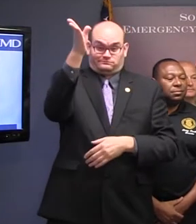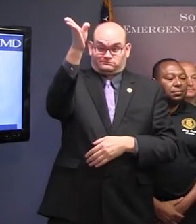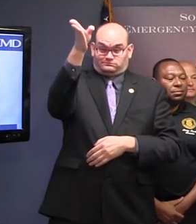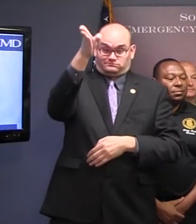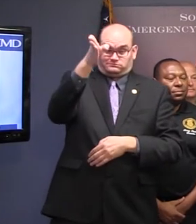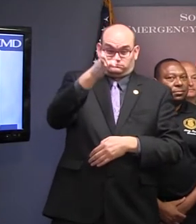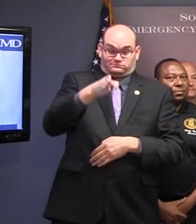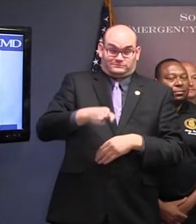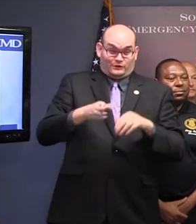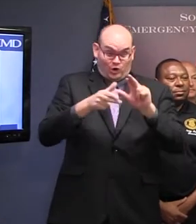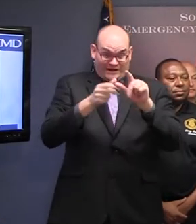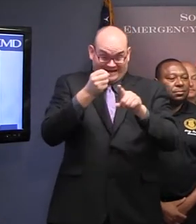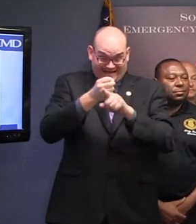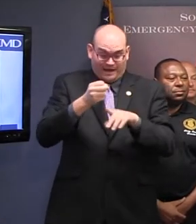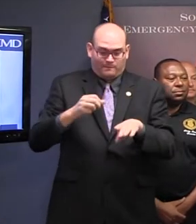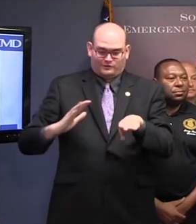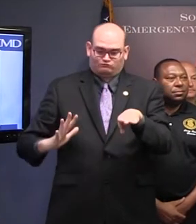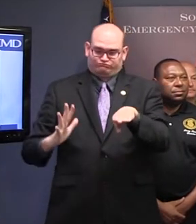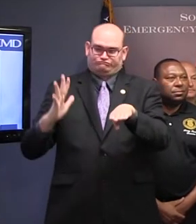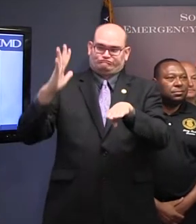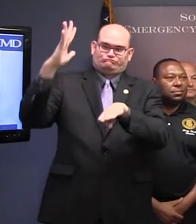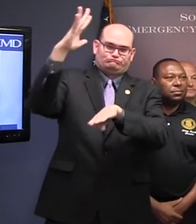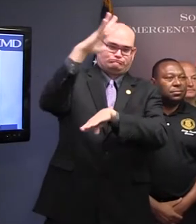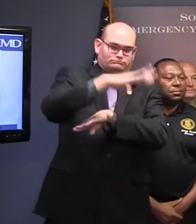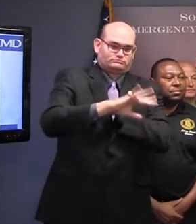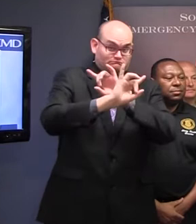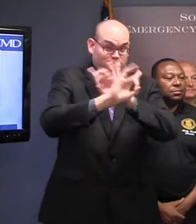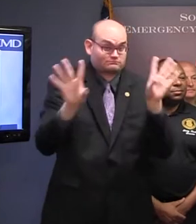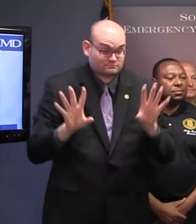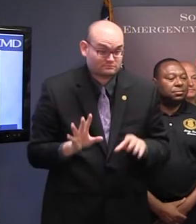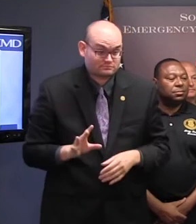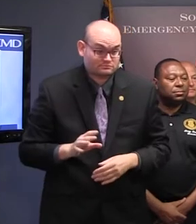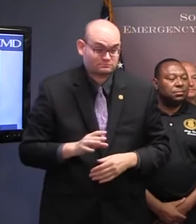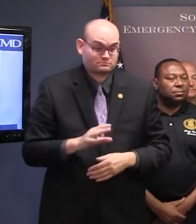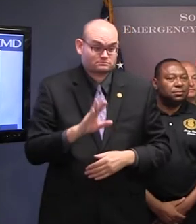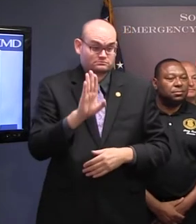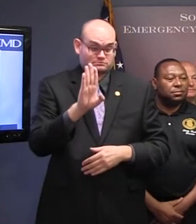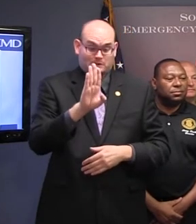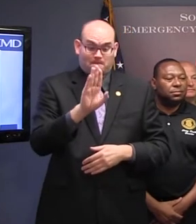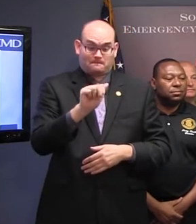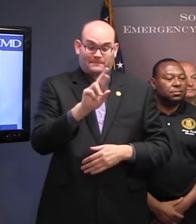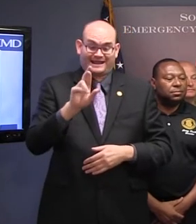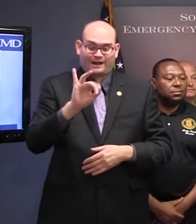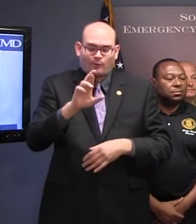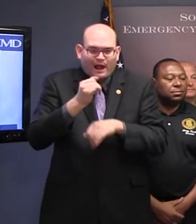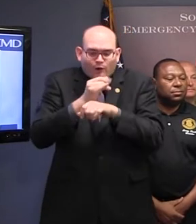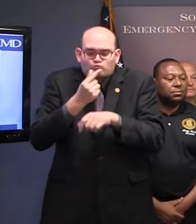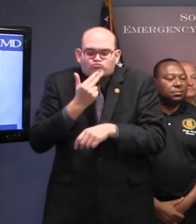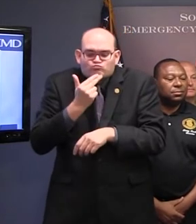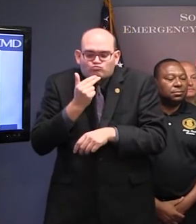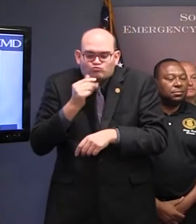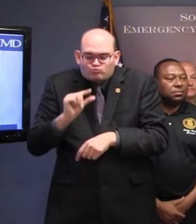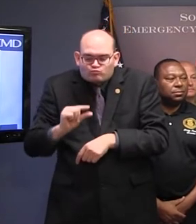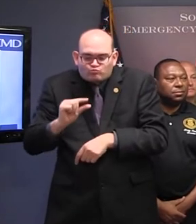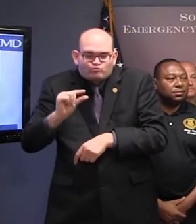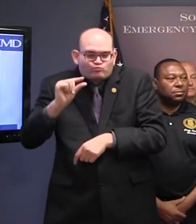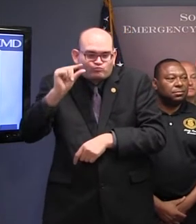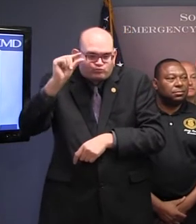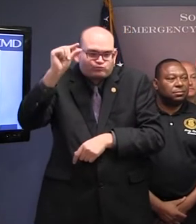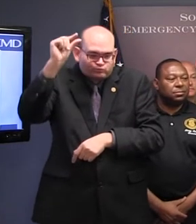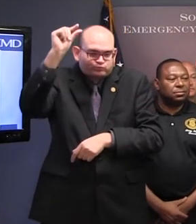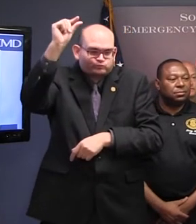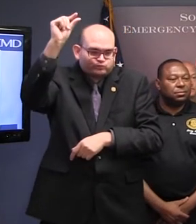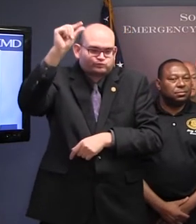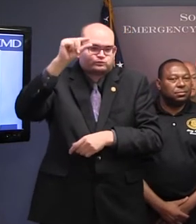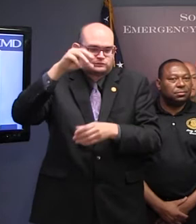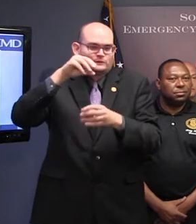inundation could cover most barrier islands and even penetrate well inland. Significant amounts of rainfall are possible, especially